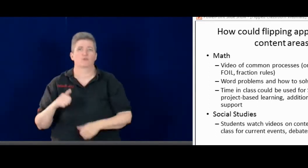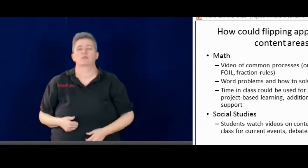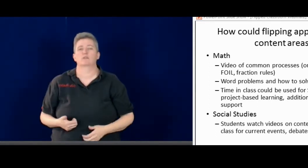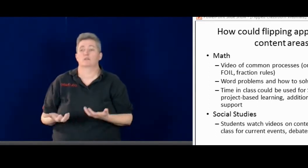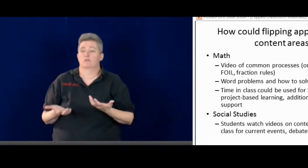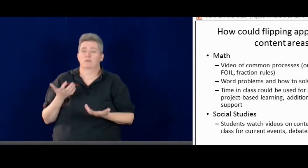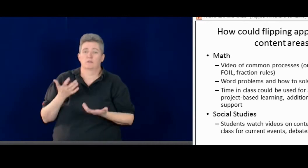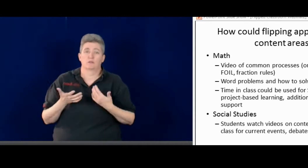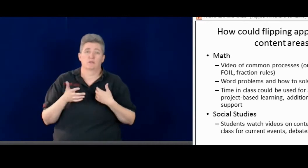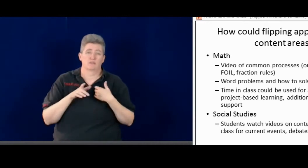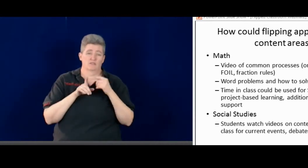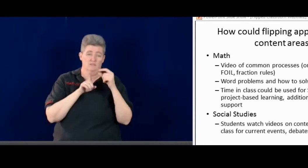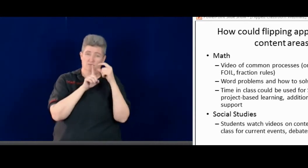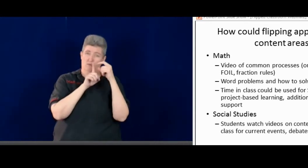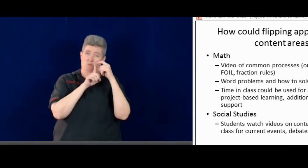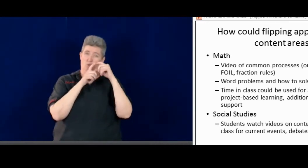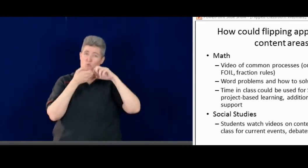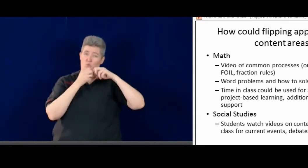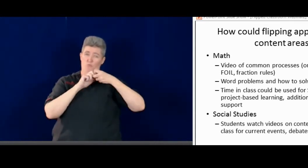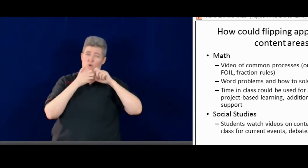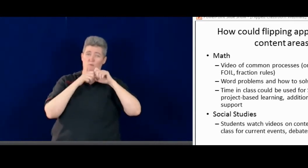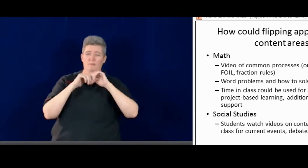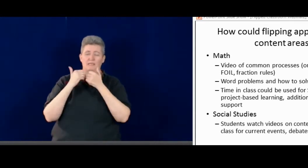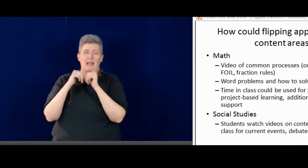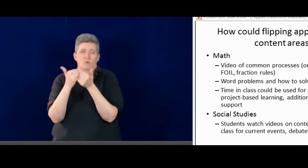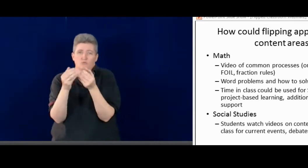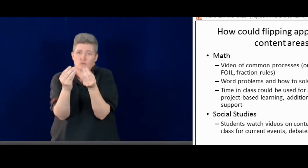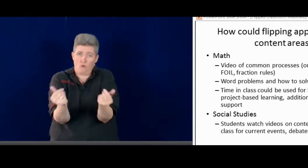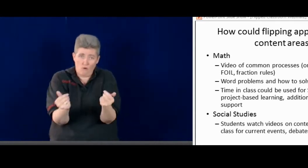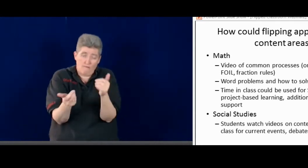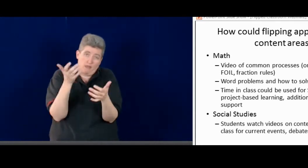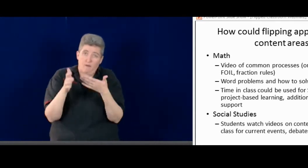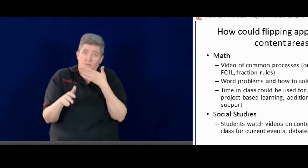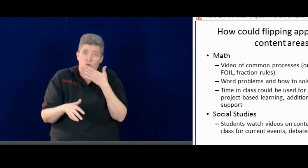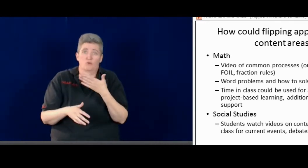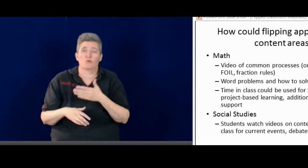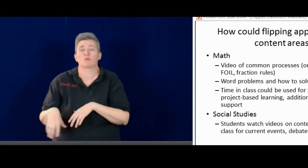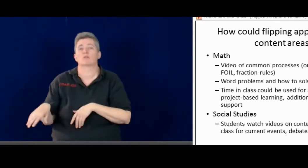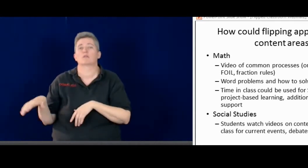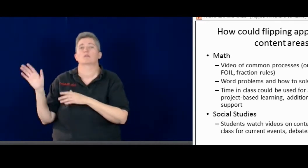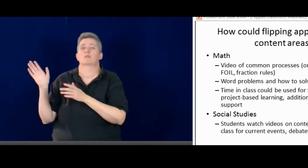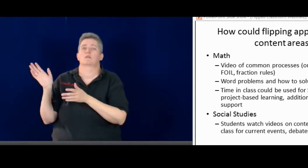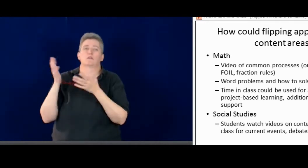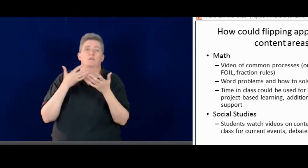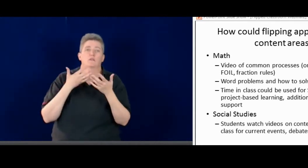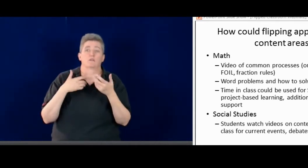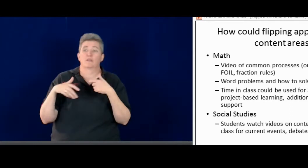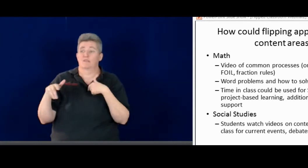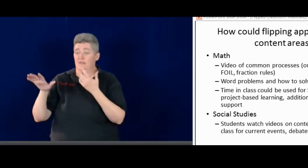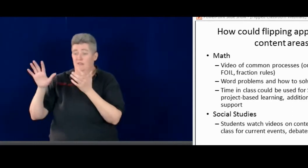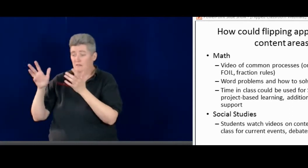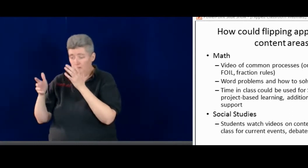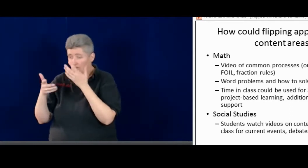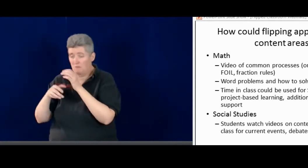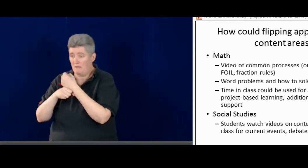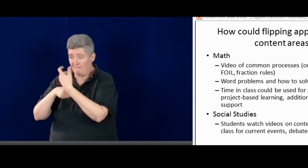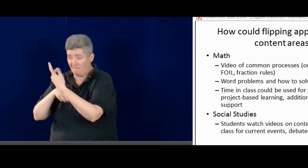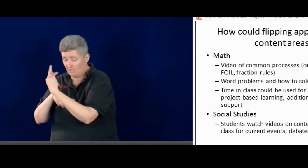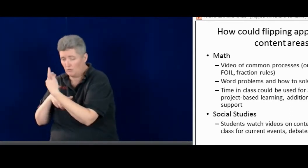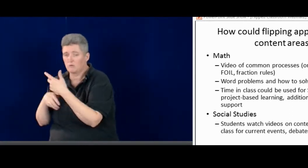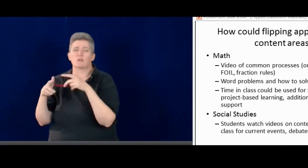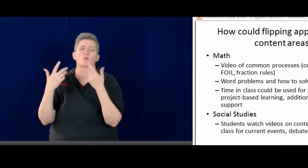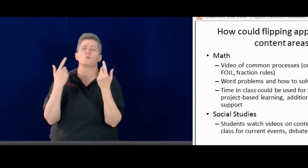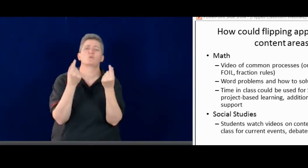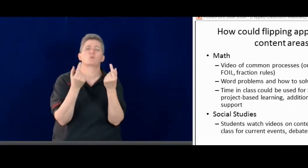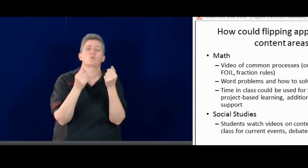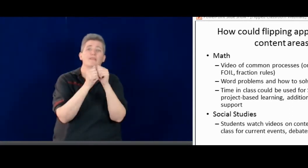you teach over and over again. That's something that could be video. And then word problems, maybe how to solve them. That might be another option that would work well with